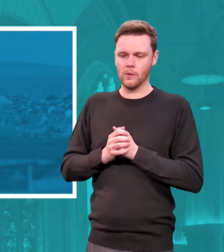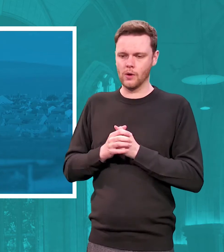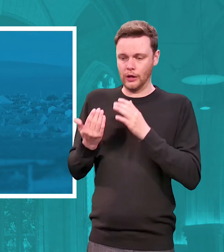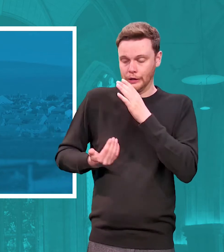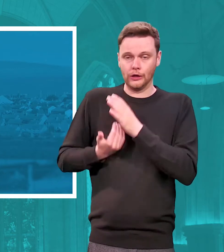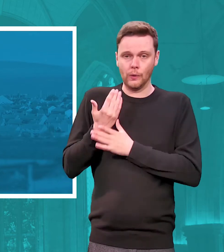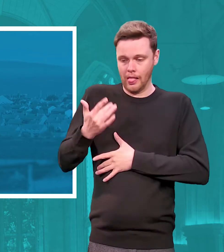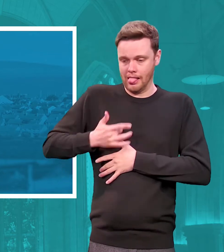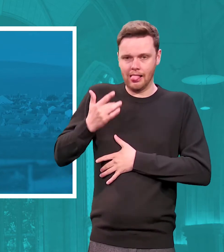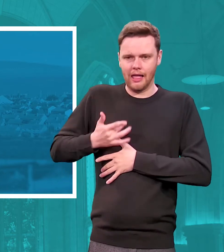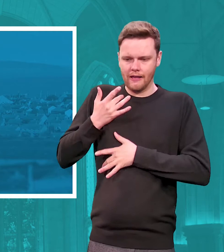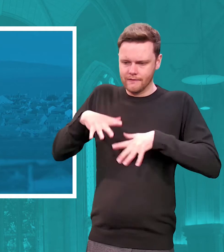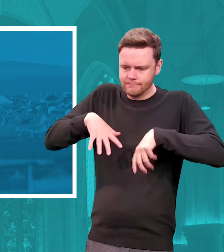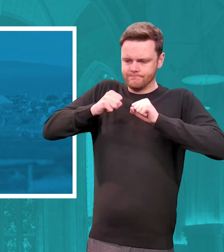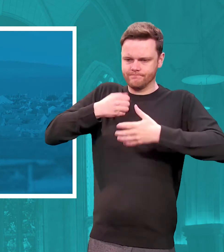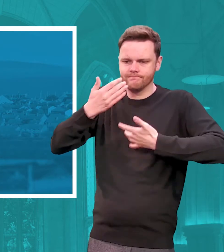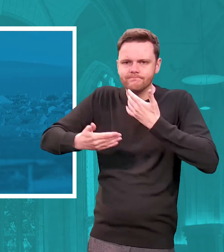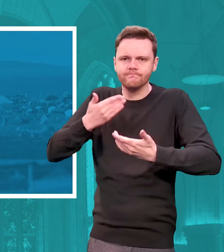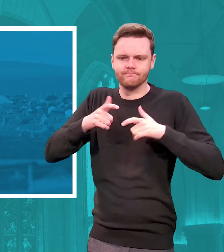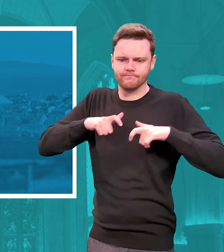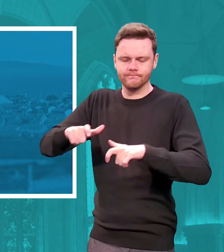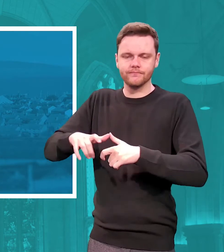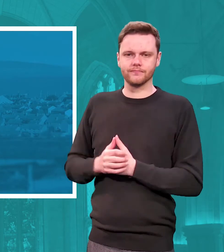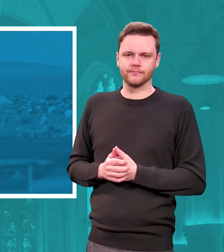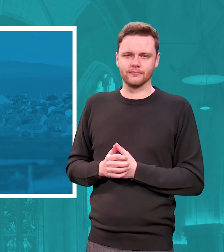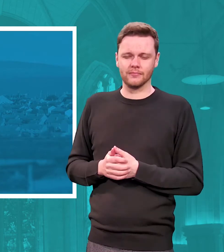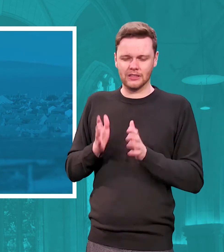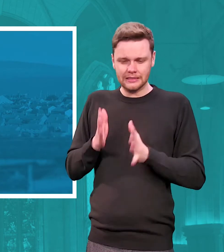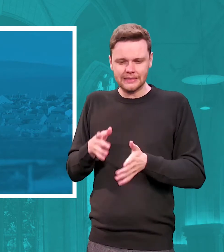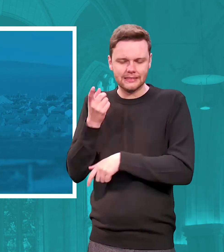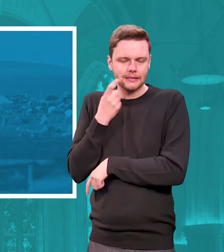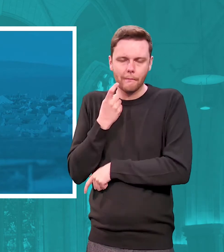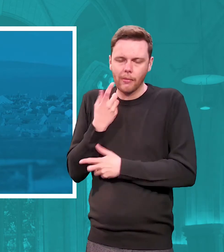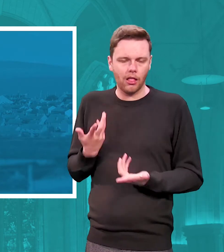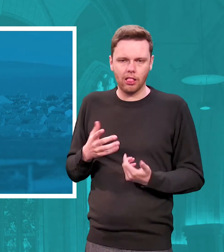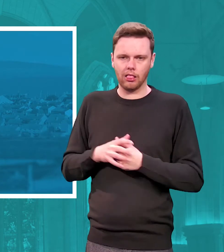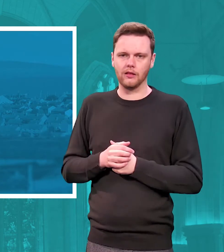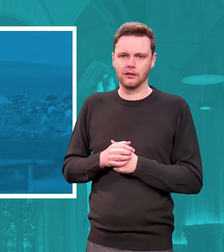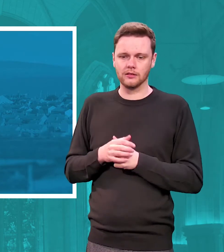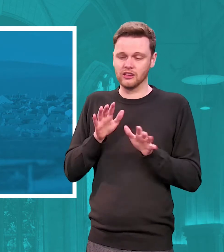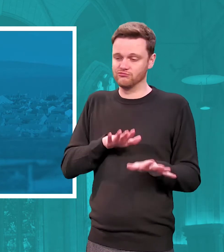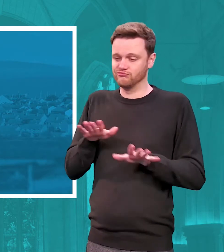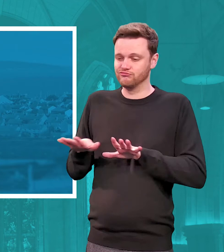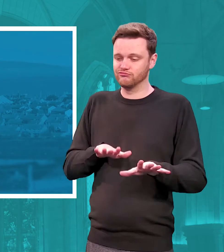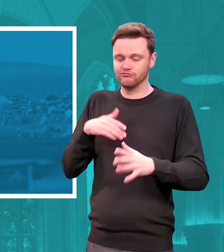into dry bones to keep it simple to travel light